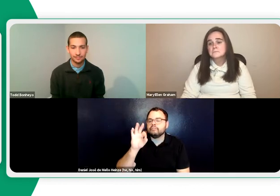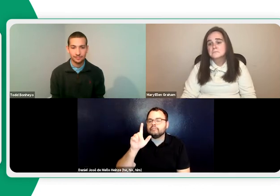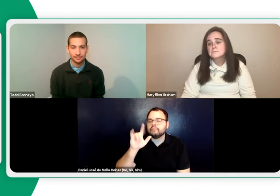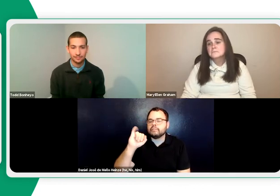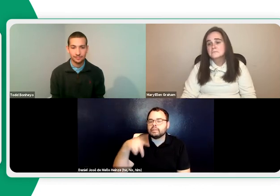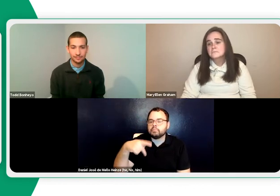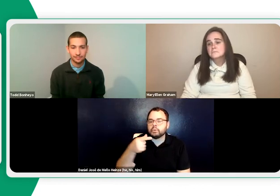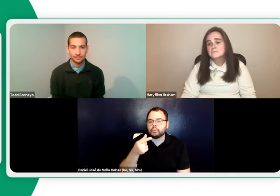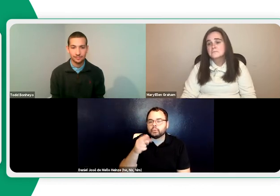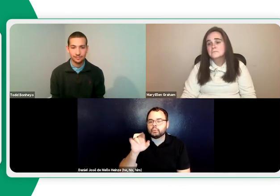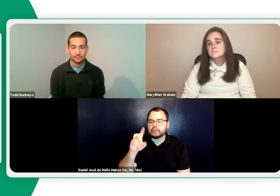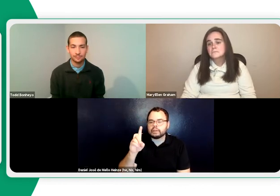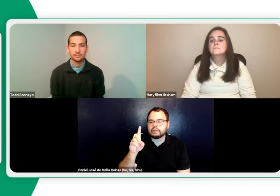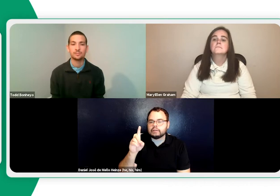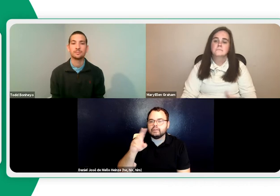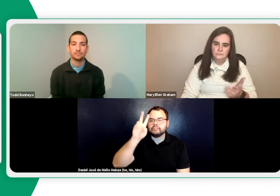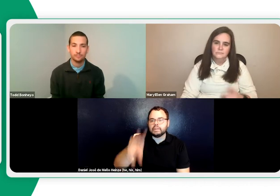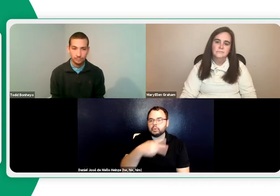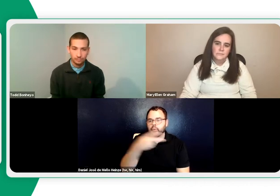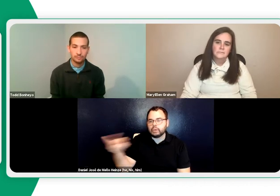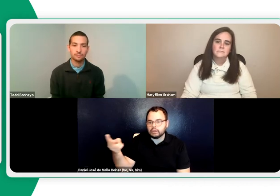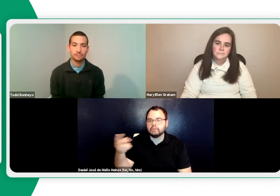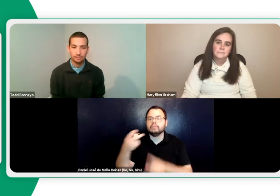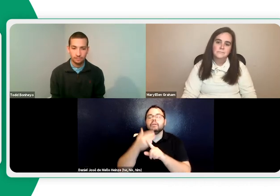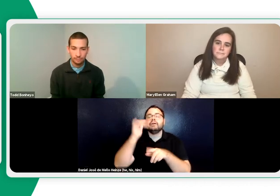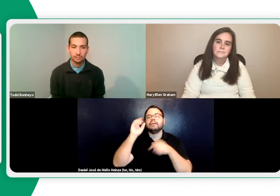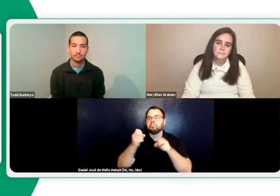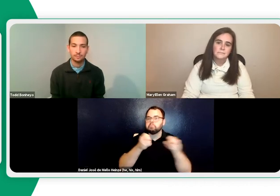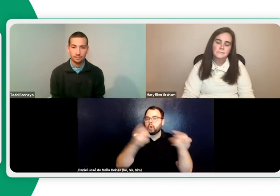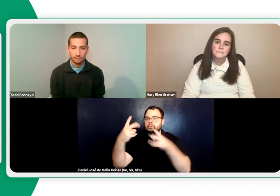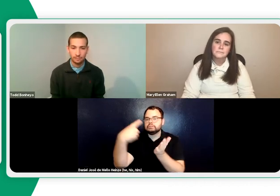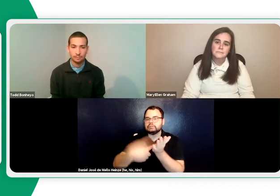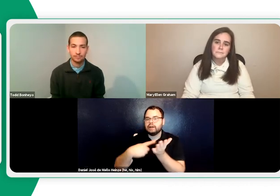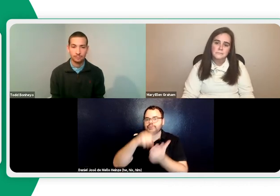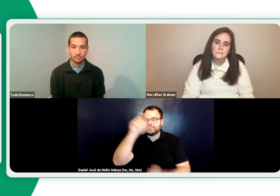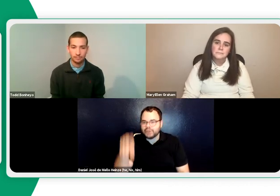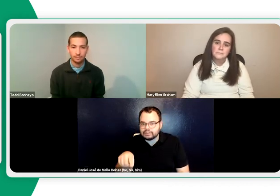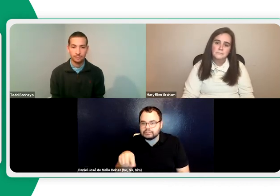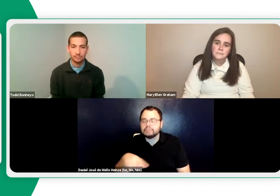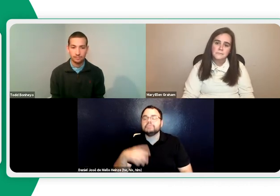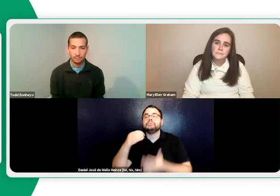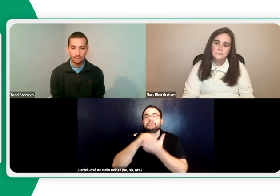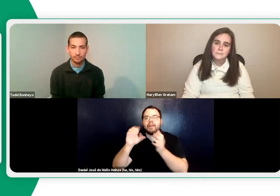together in a different class. And so what they use in situations like that is Flipgrid.